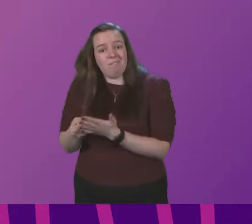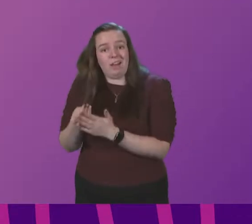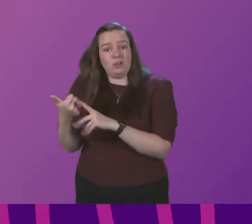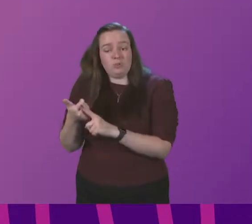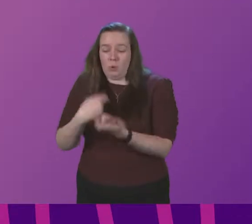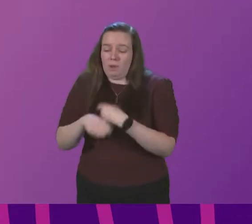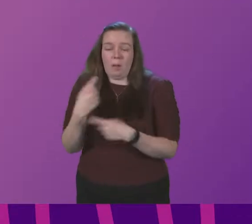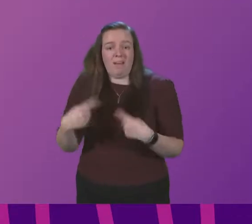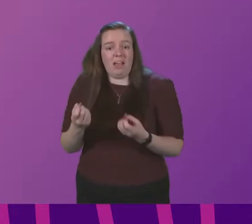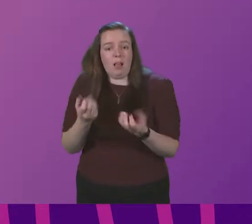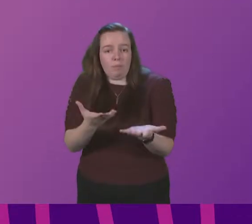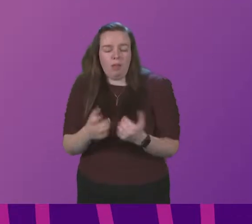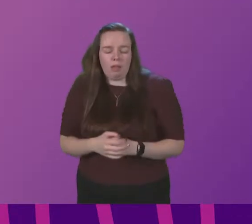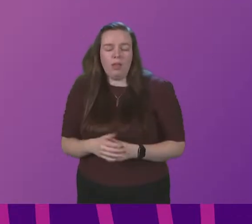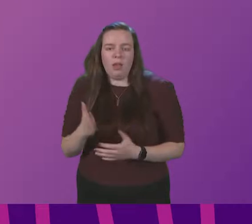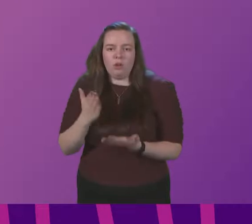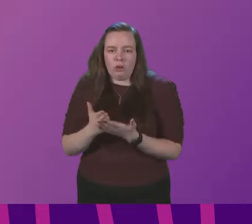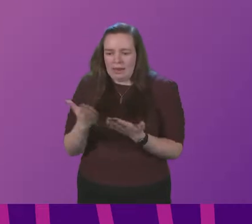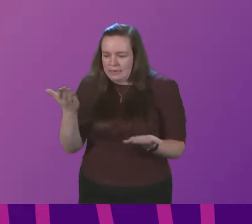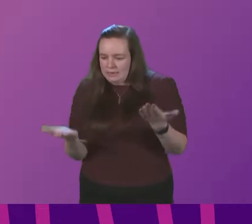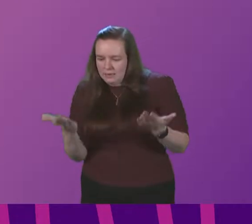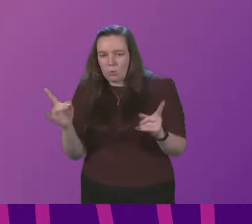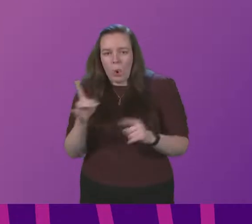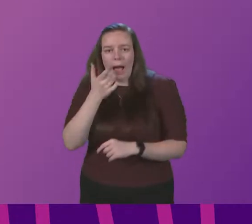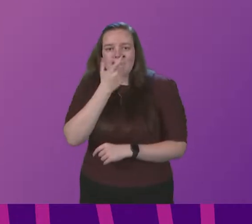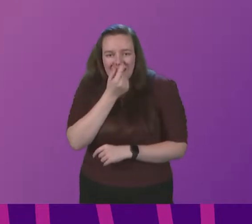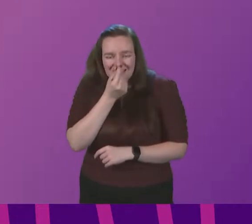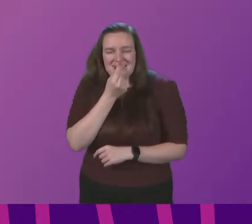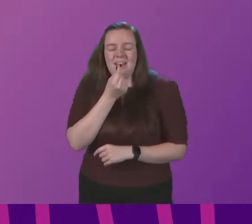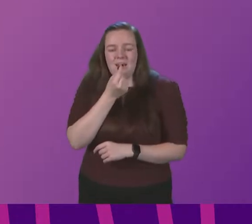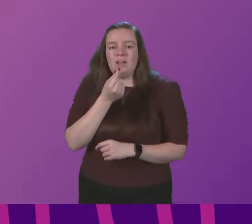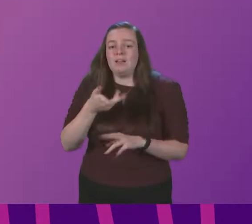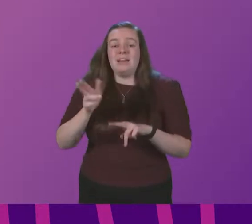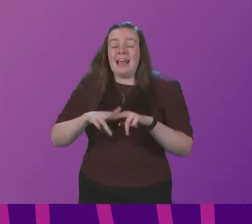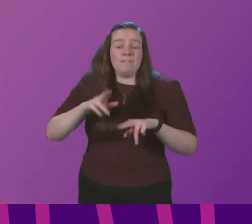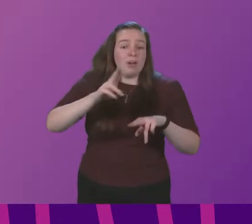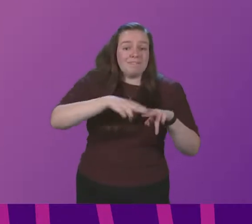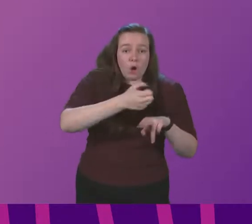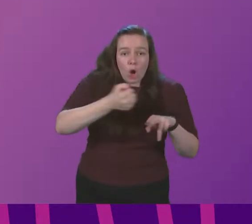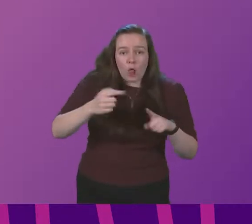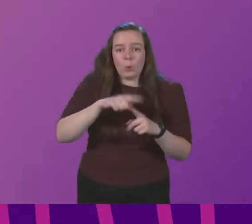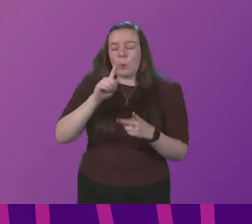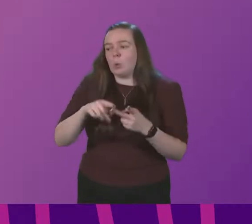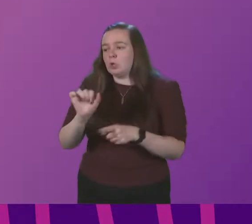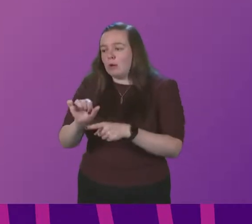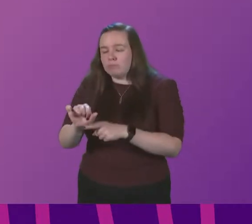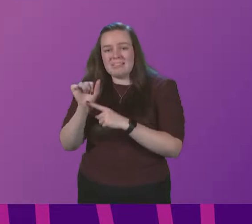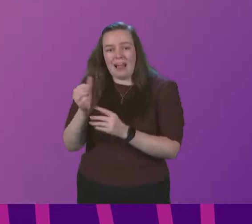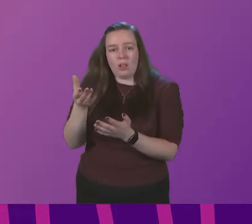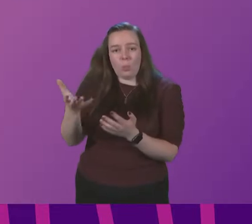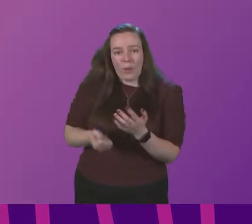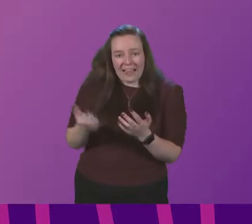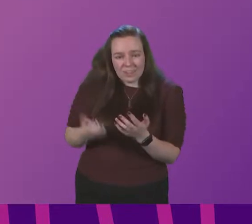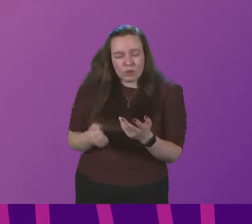support available it is about parity and the ability to whether that is furlough to protect the wages of workers